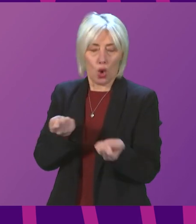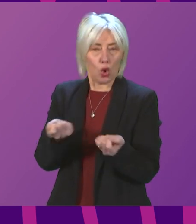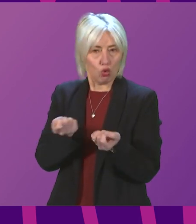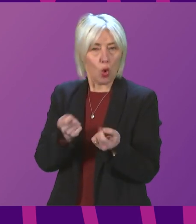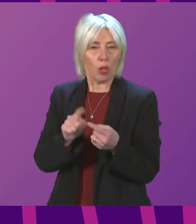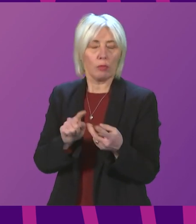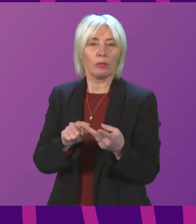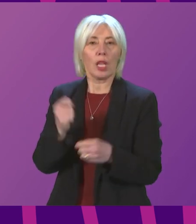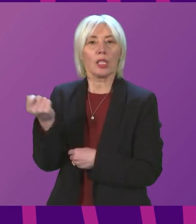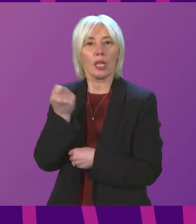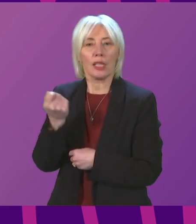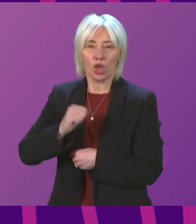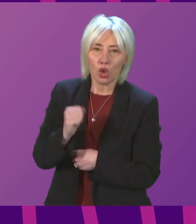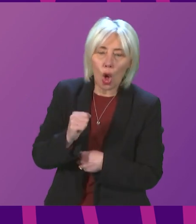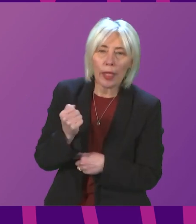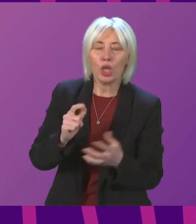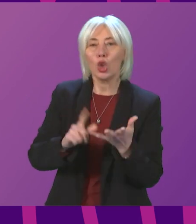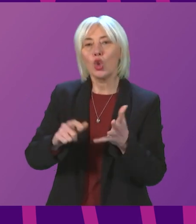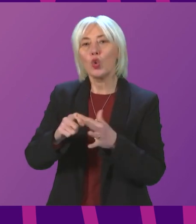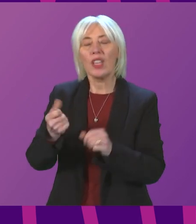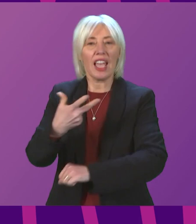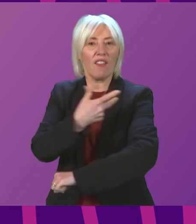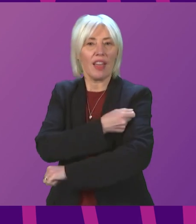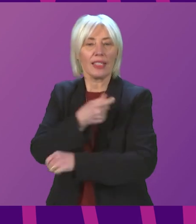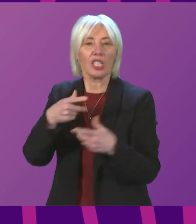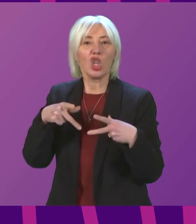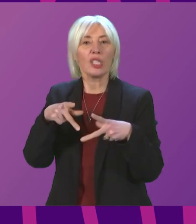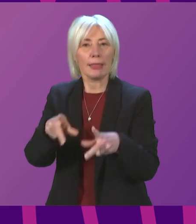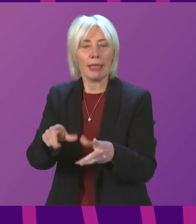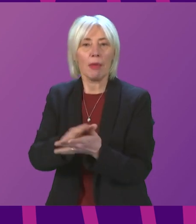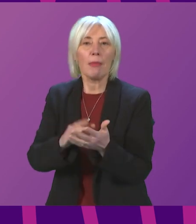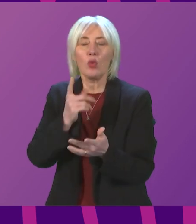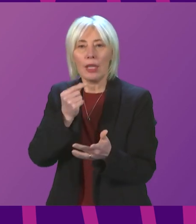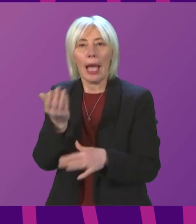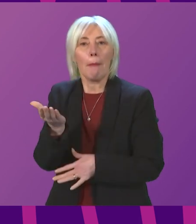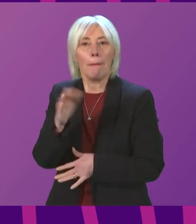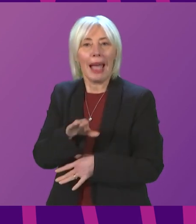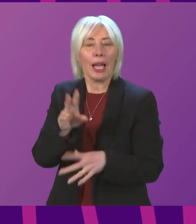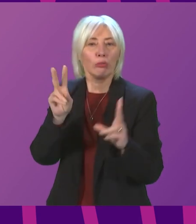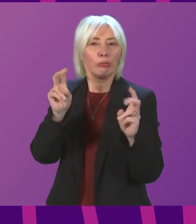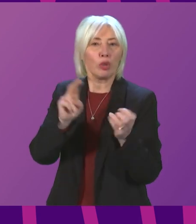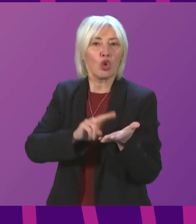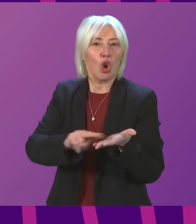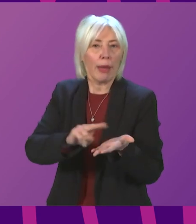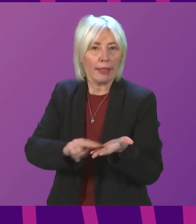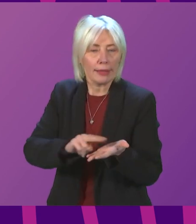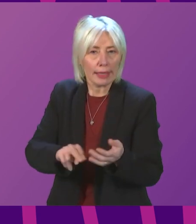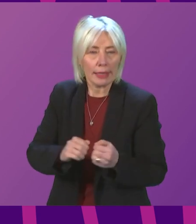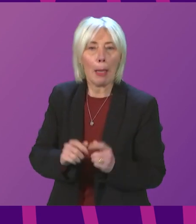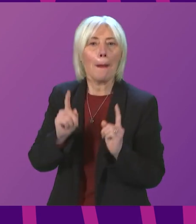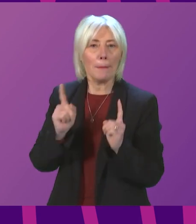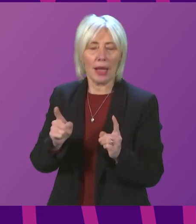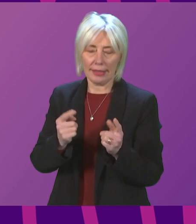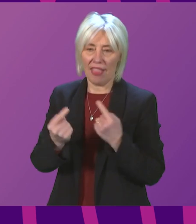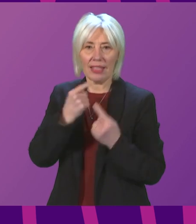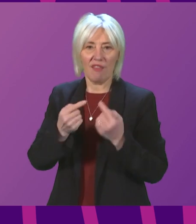success of Scotland and the UK's vaccination scheme means that we can get back to normality. Yet, even though the